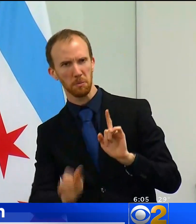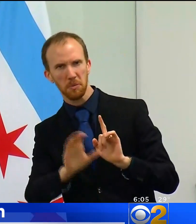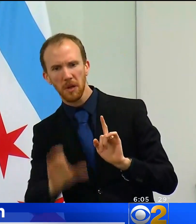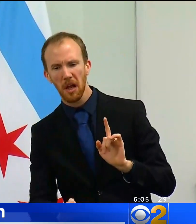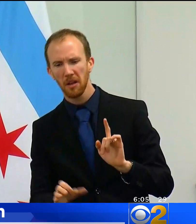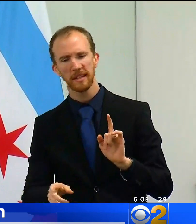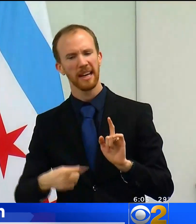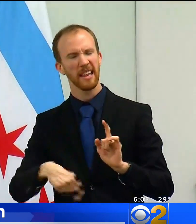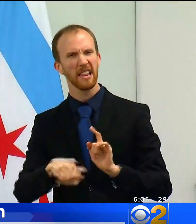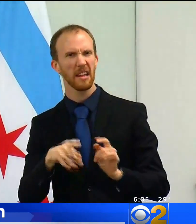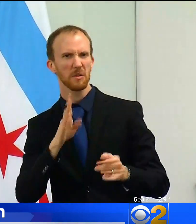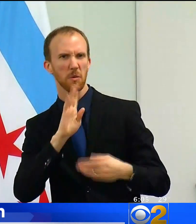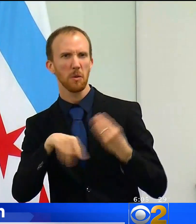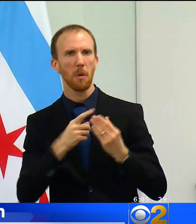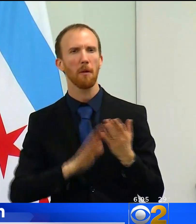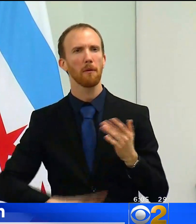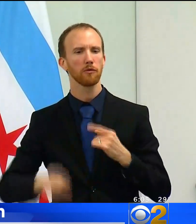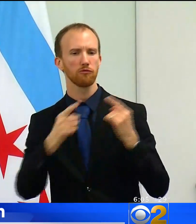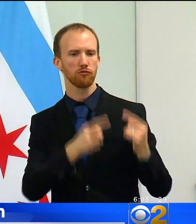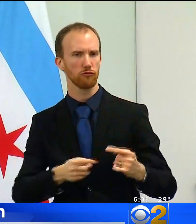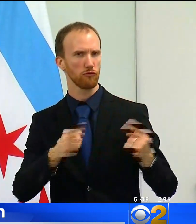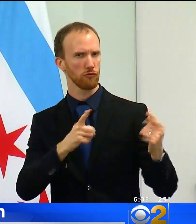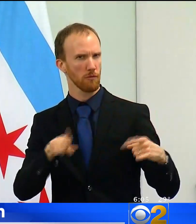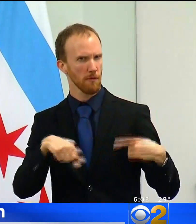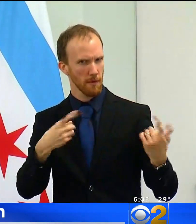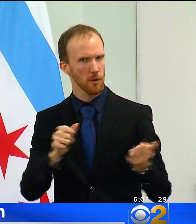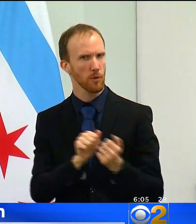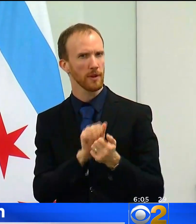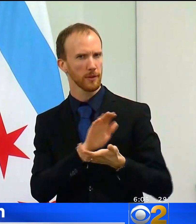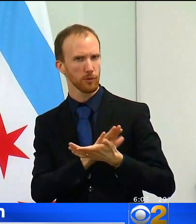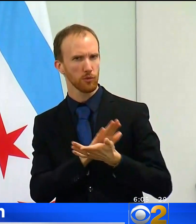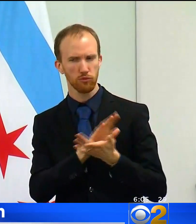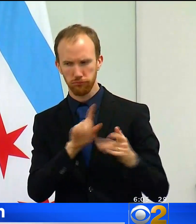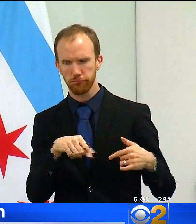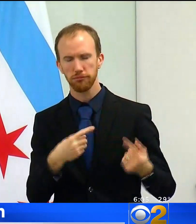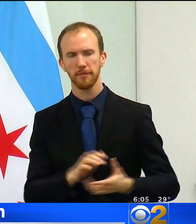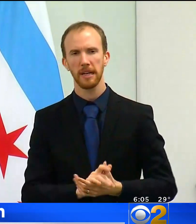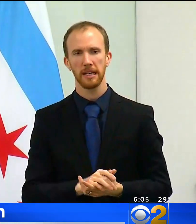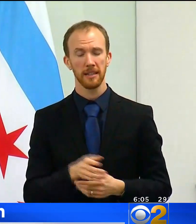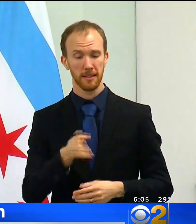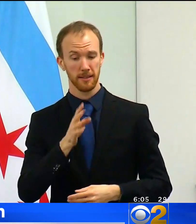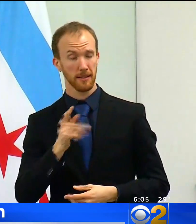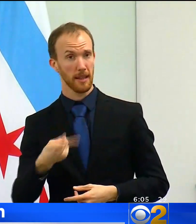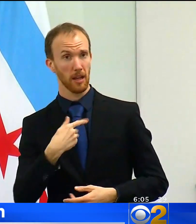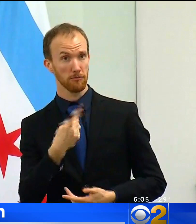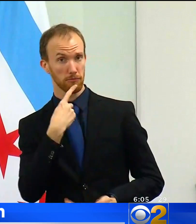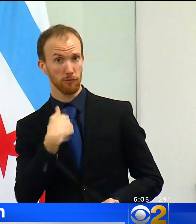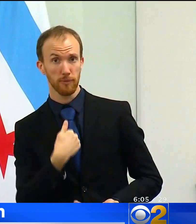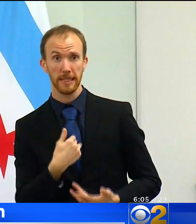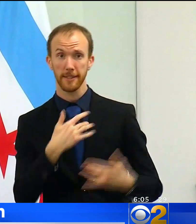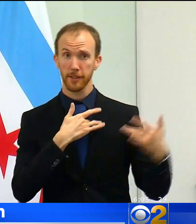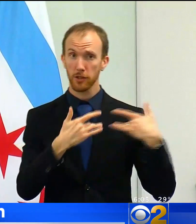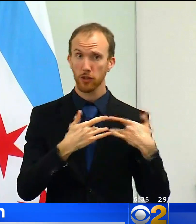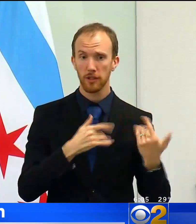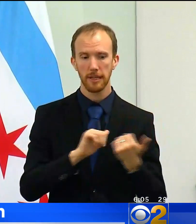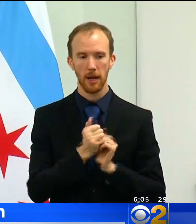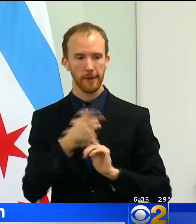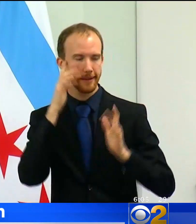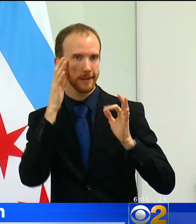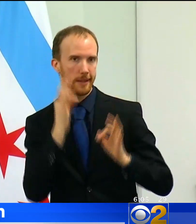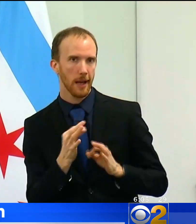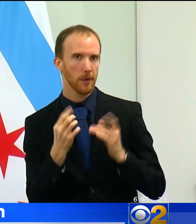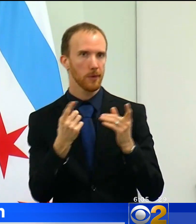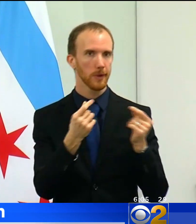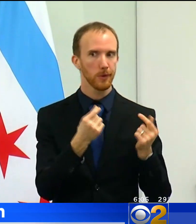due to being educated during this pandemic and they share their concerns and how they made decisions about whether or not they would send their